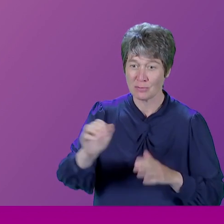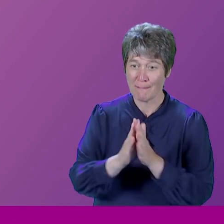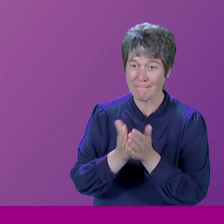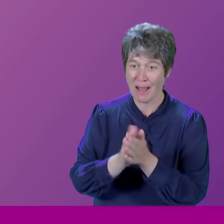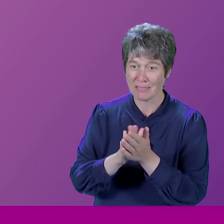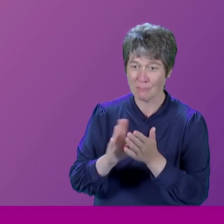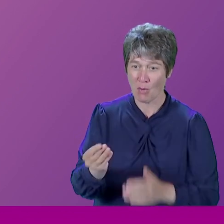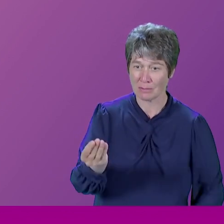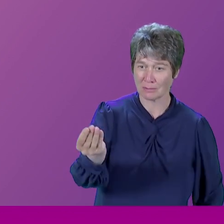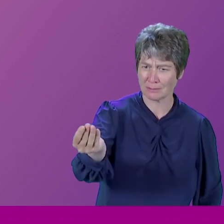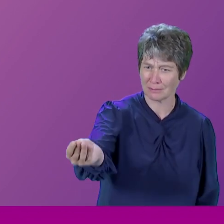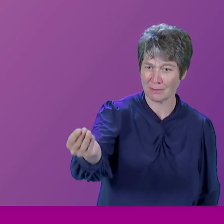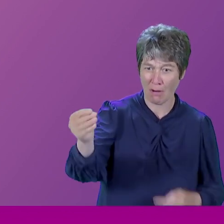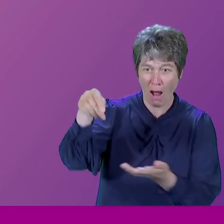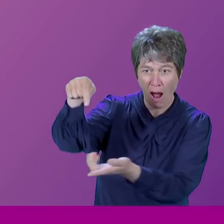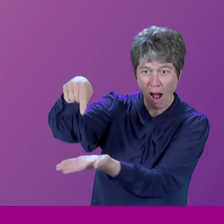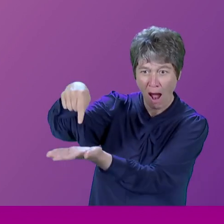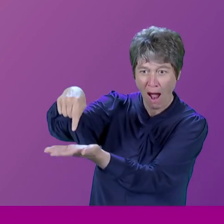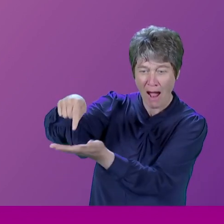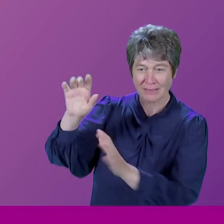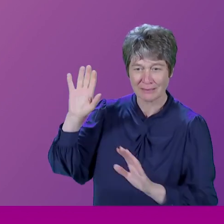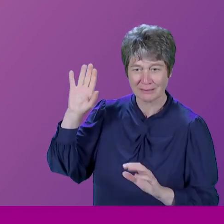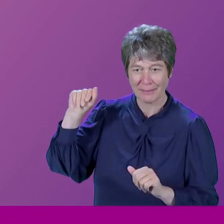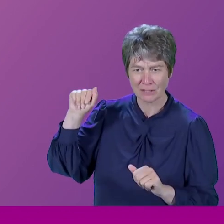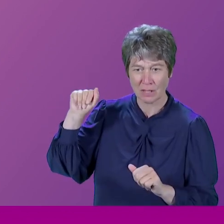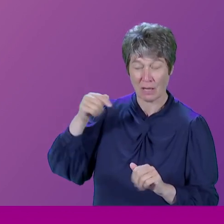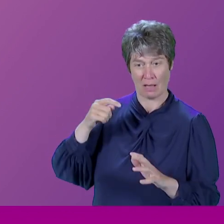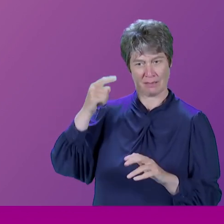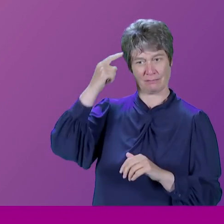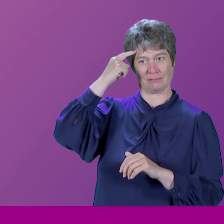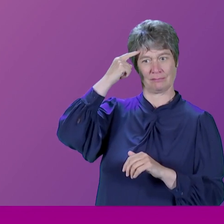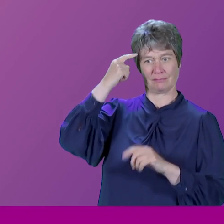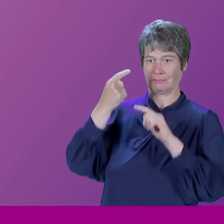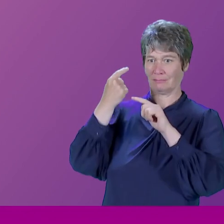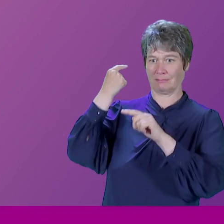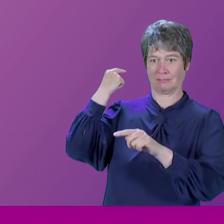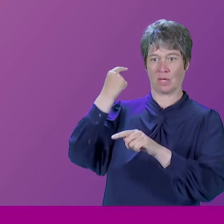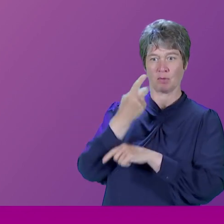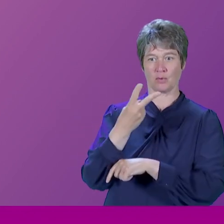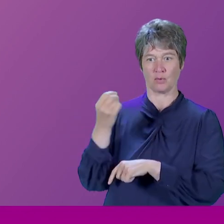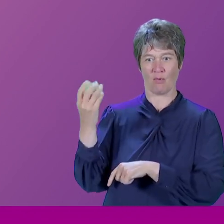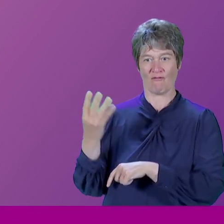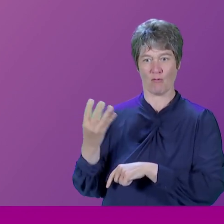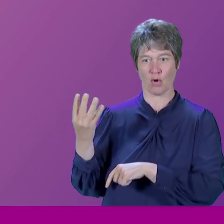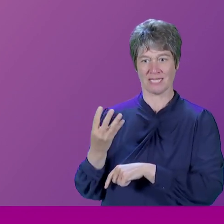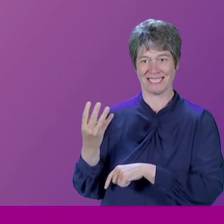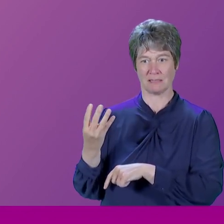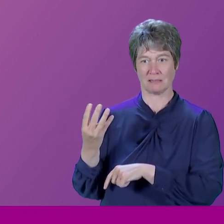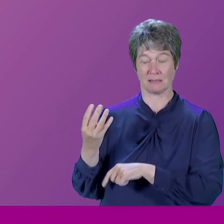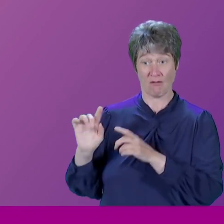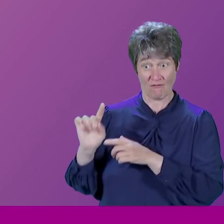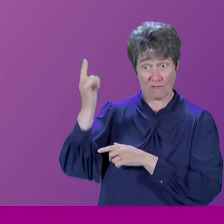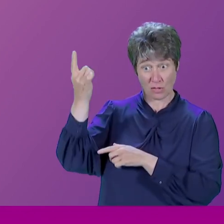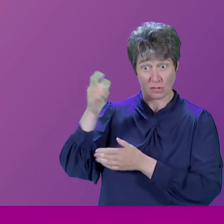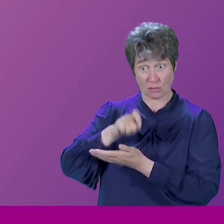in 2014, when we were going through the first referendum and the Conservative Party in England were all raving on that